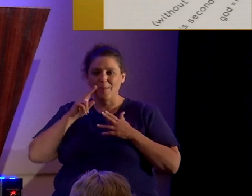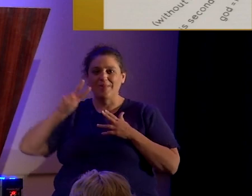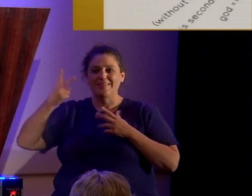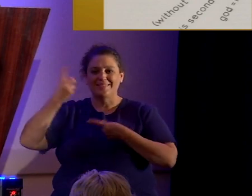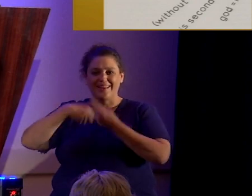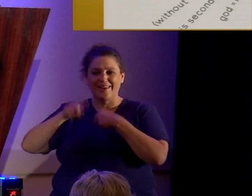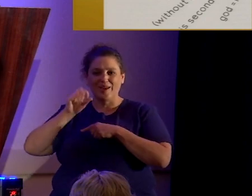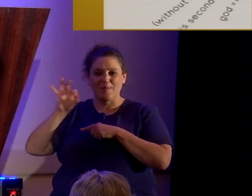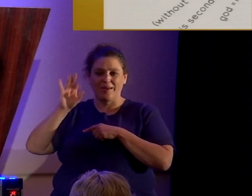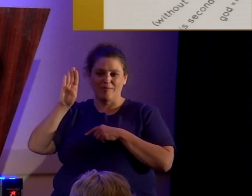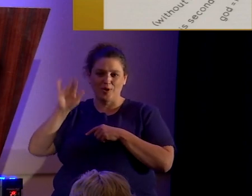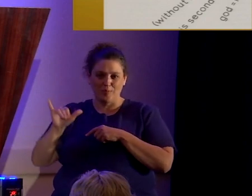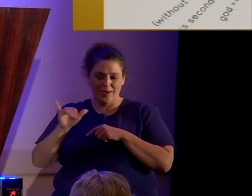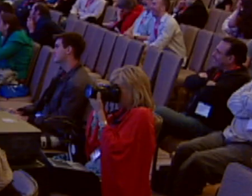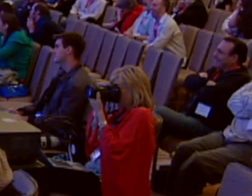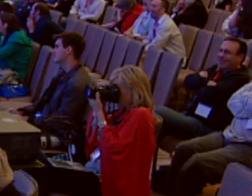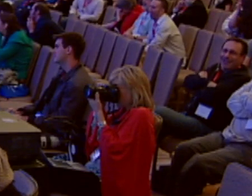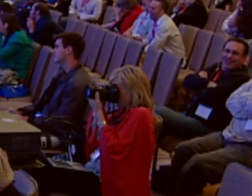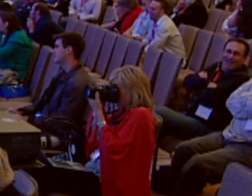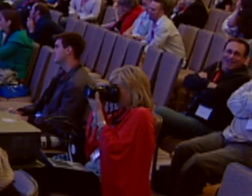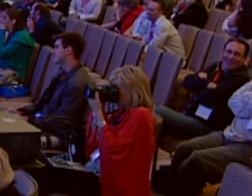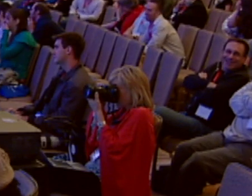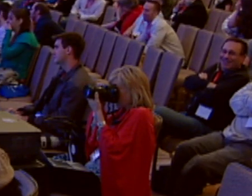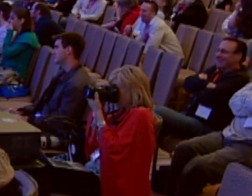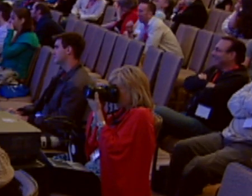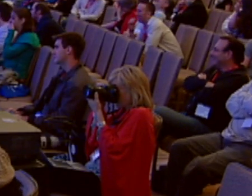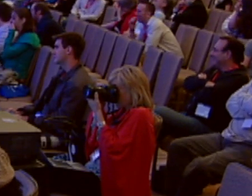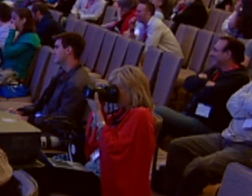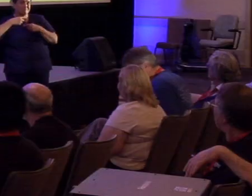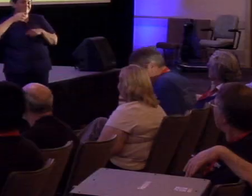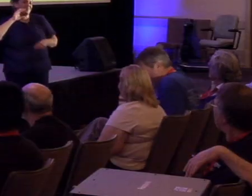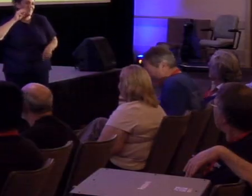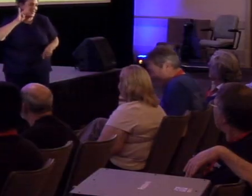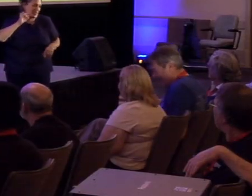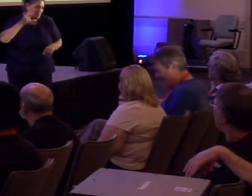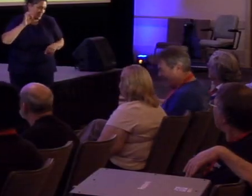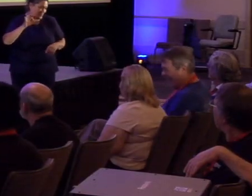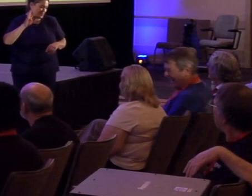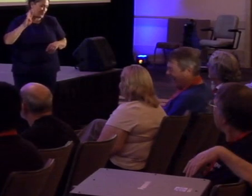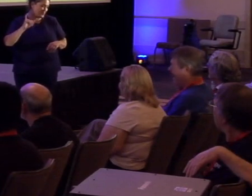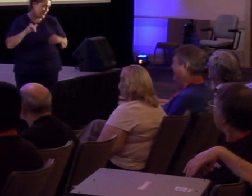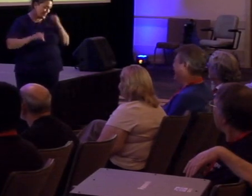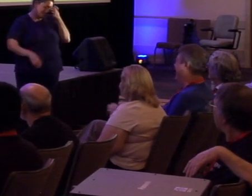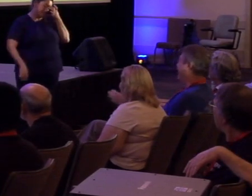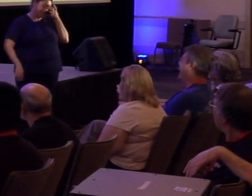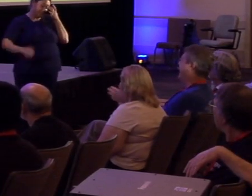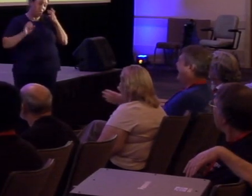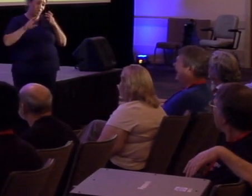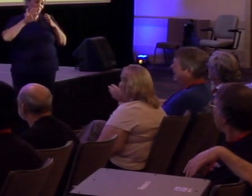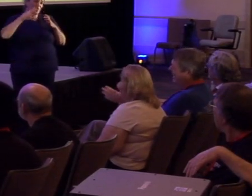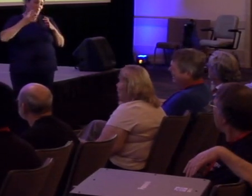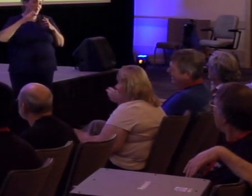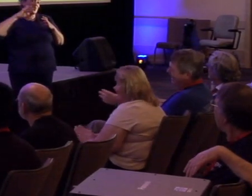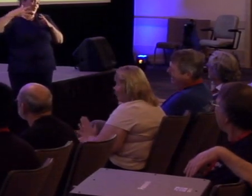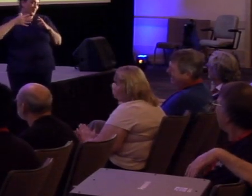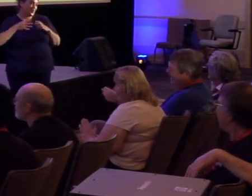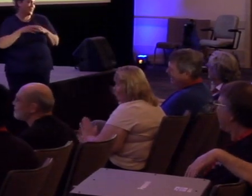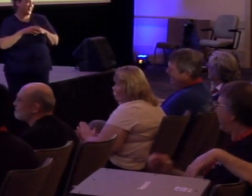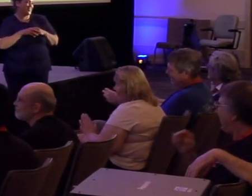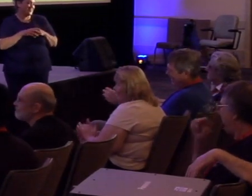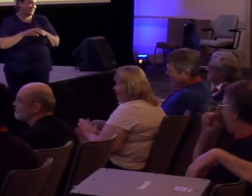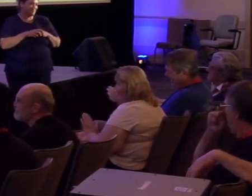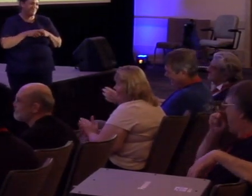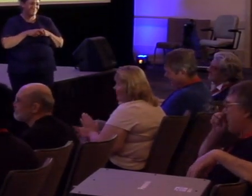coming of Brigham Young. Or the third coming of Brigham Young, or the fourth, or the fifth.